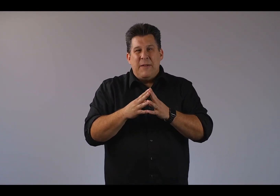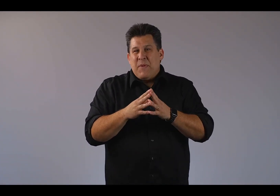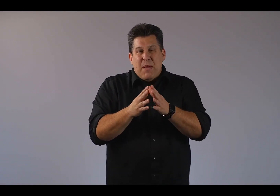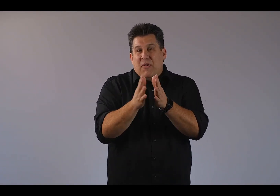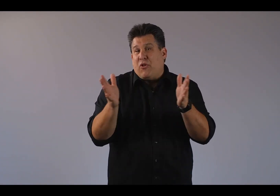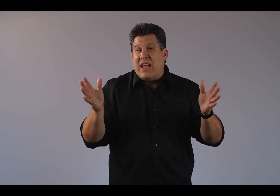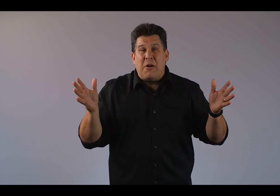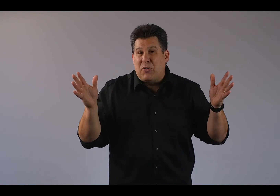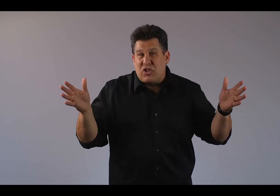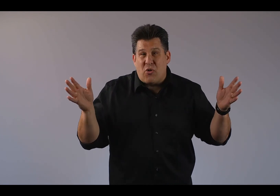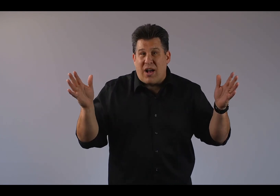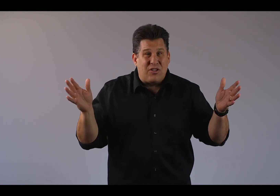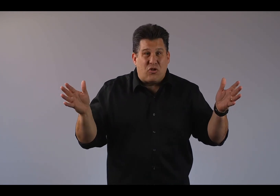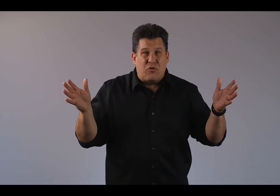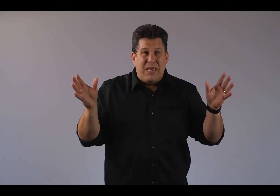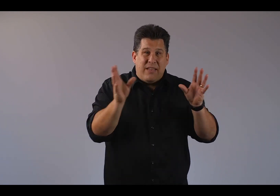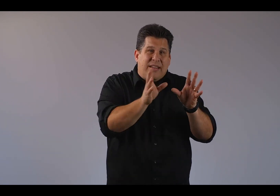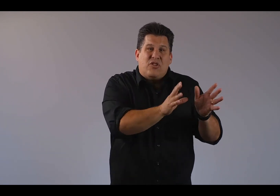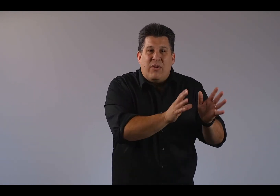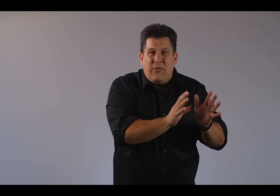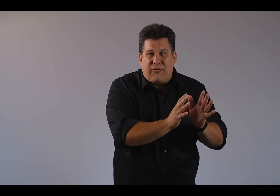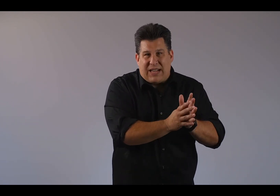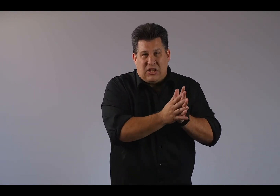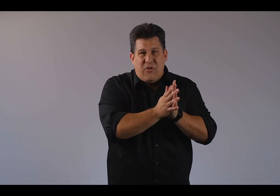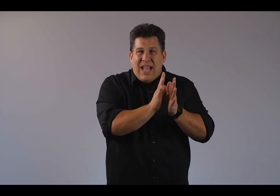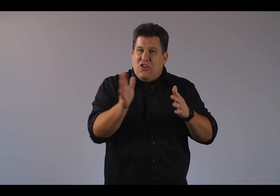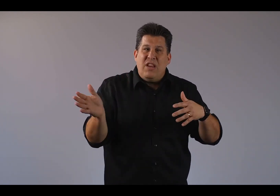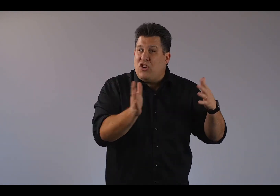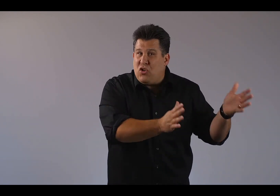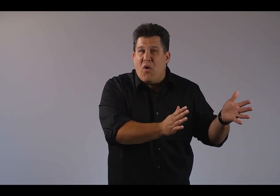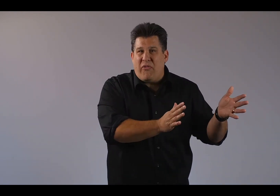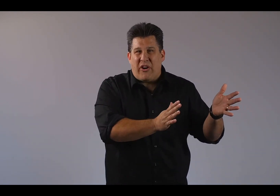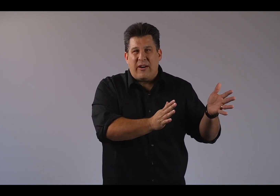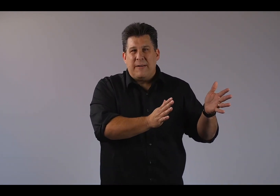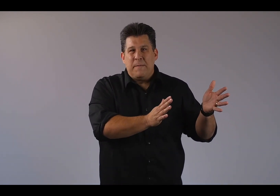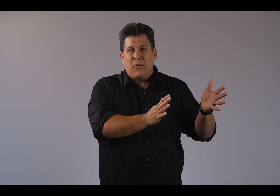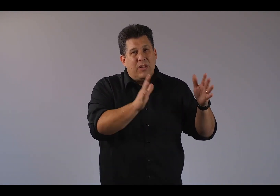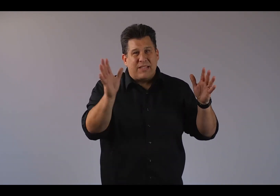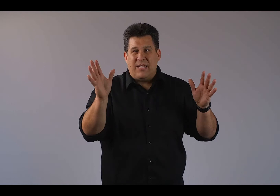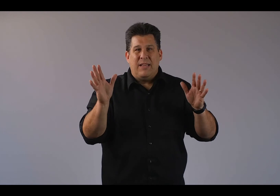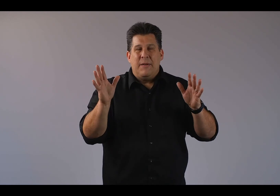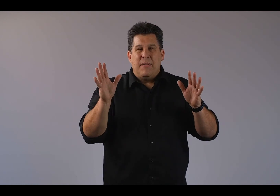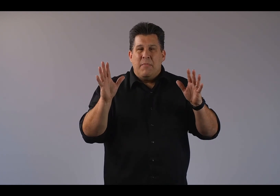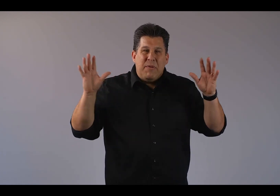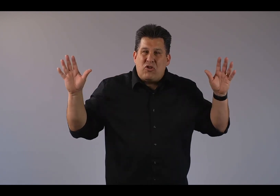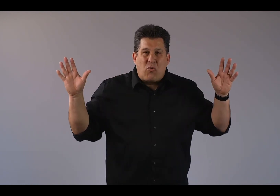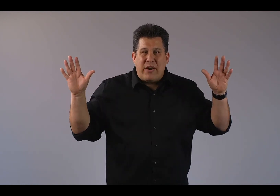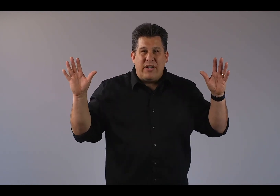Maybe you've created a persona on social media that doesn't really reflect you and you need a do-over. Or listen, maybe you squandered a